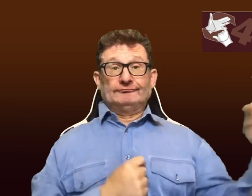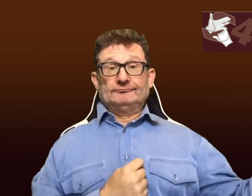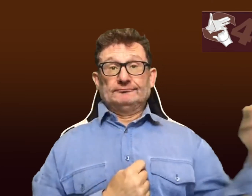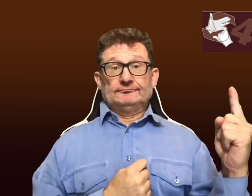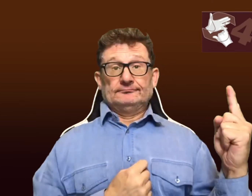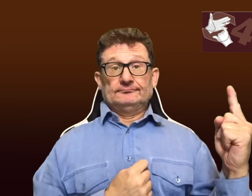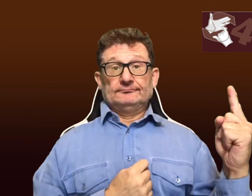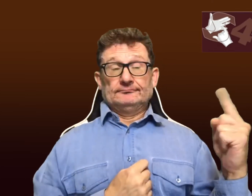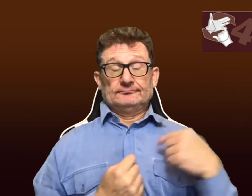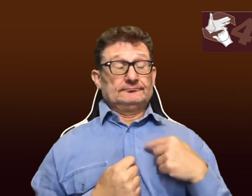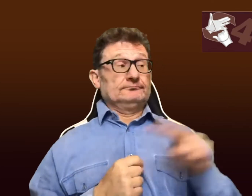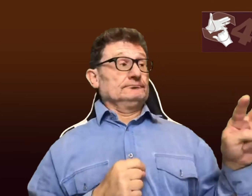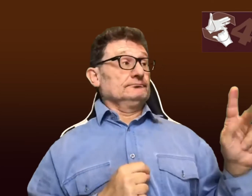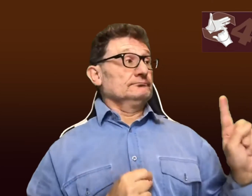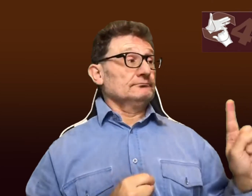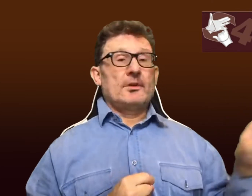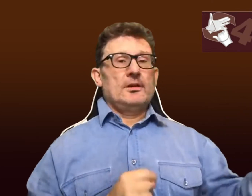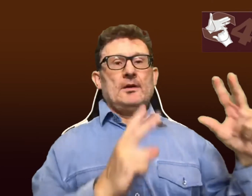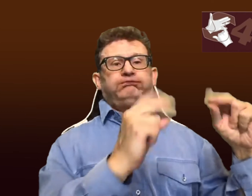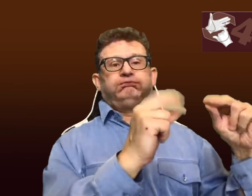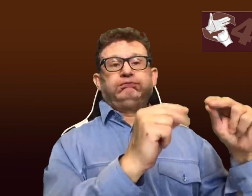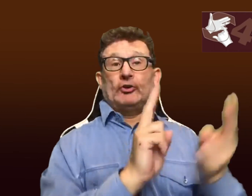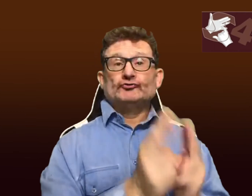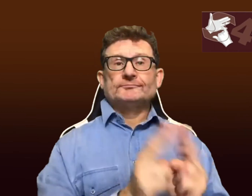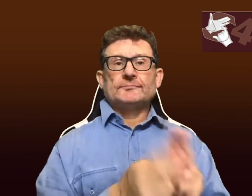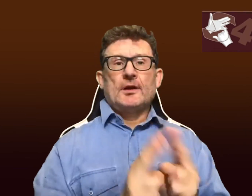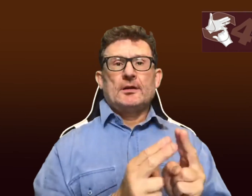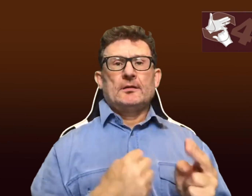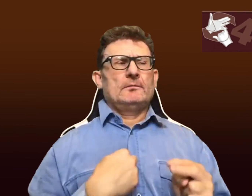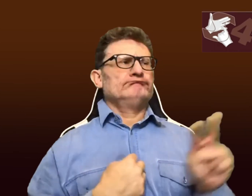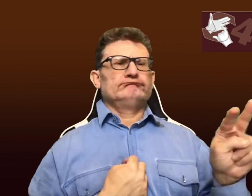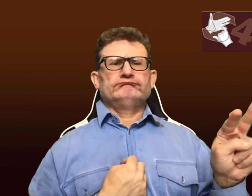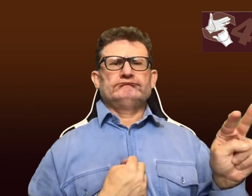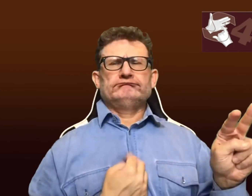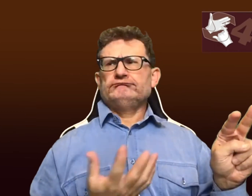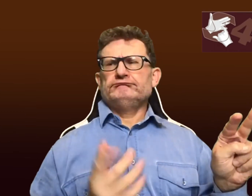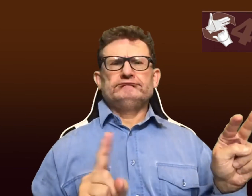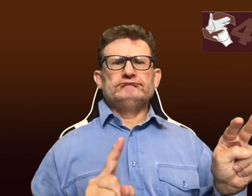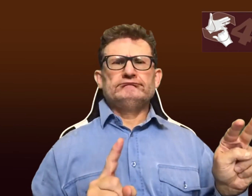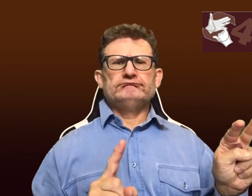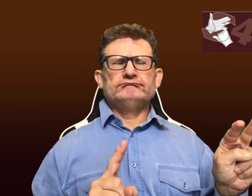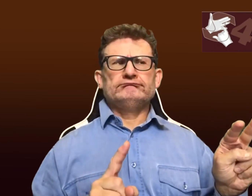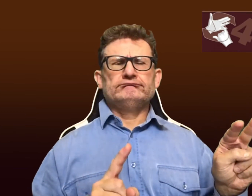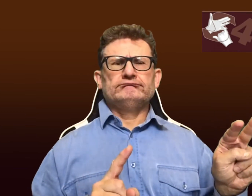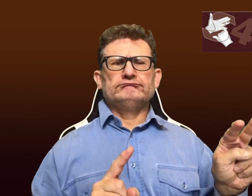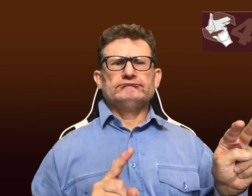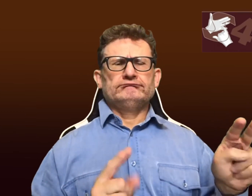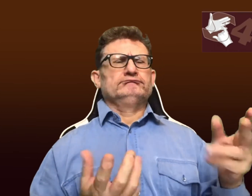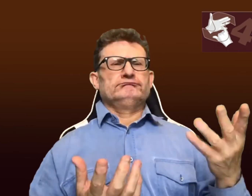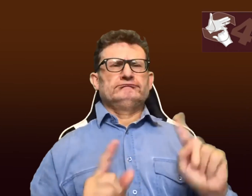A hearing person came in, I looked up and they were just talking to my interpreter. And I thought, what's that about?